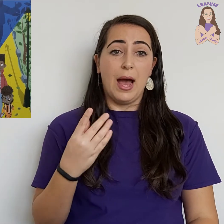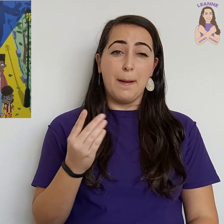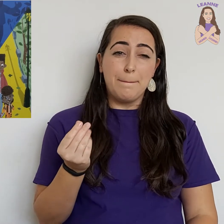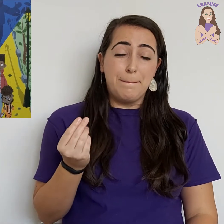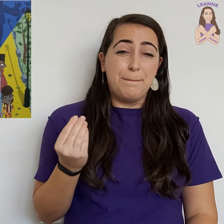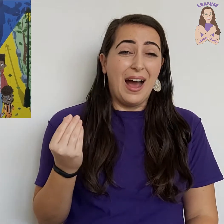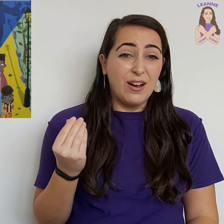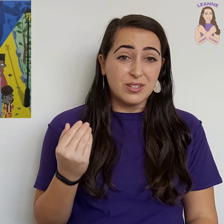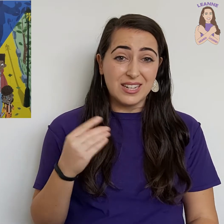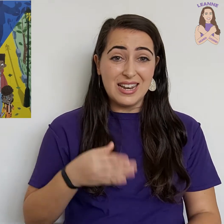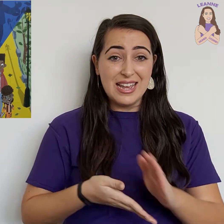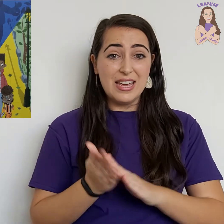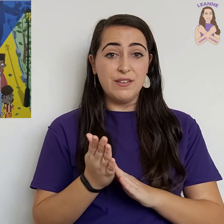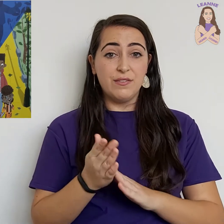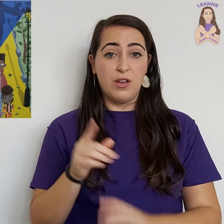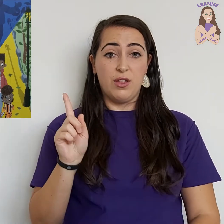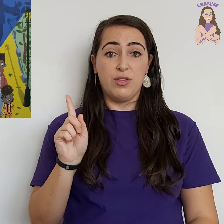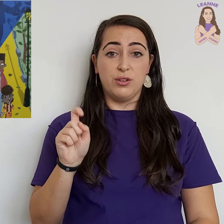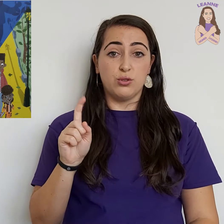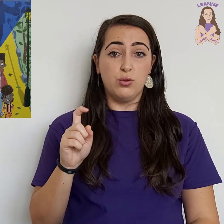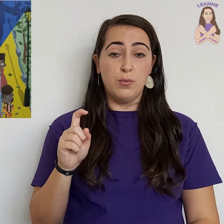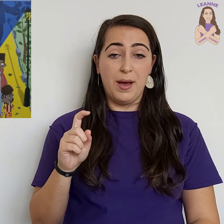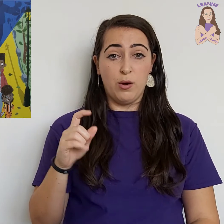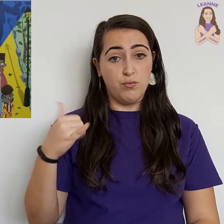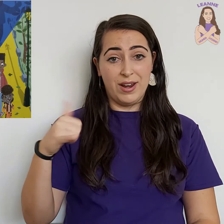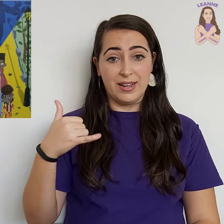about to leave, the doorbell rings.